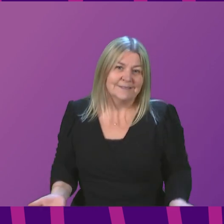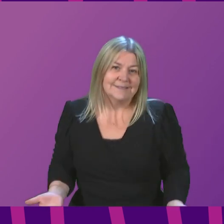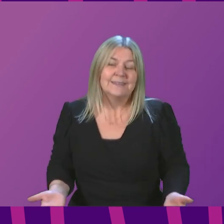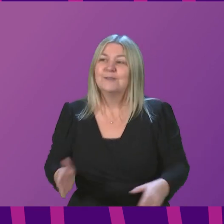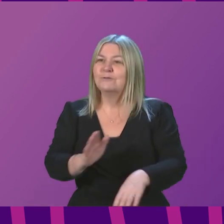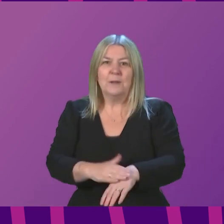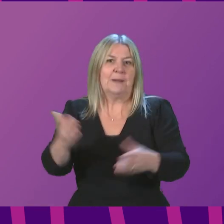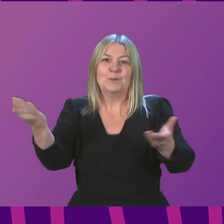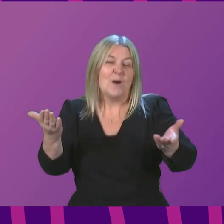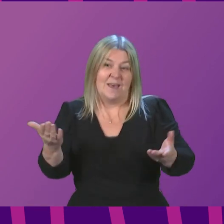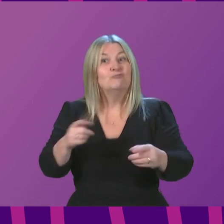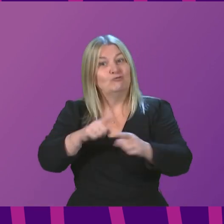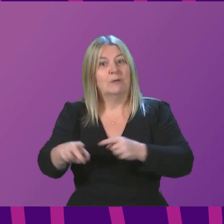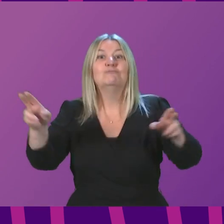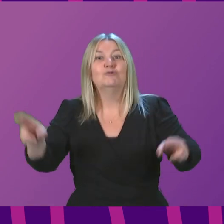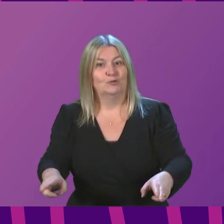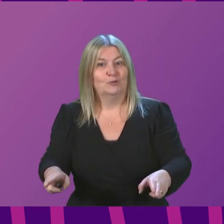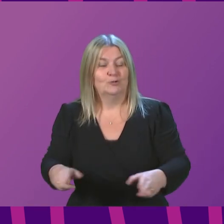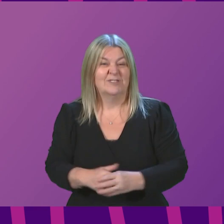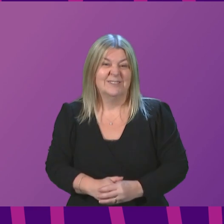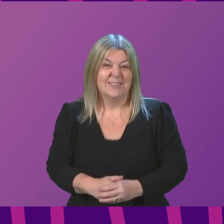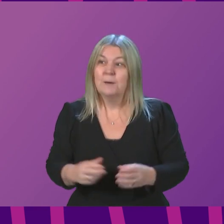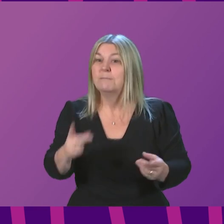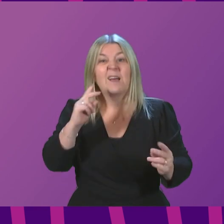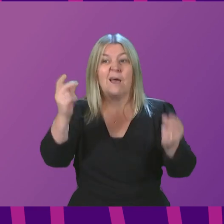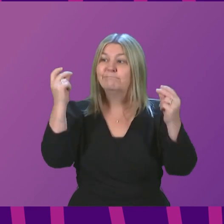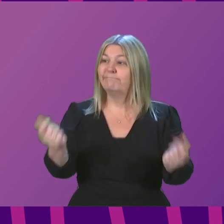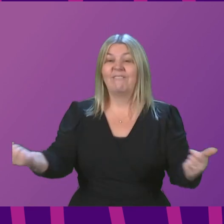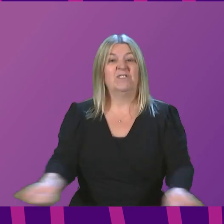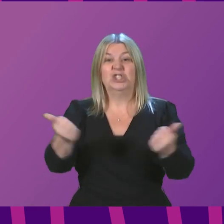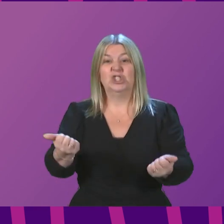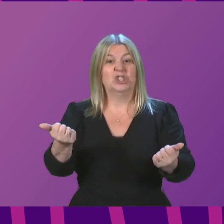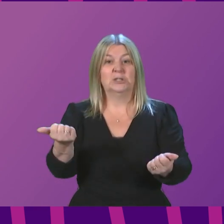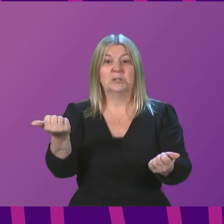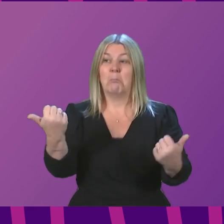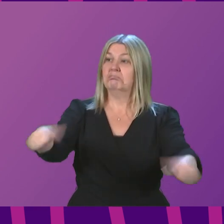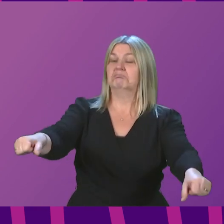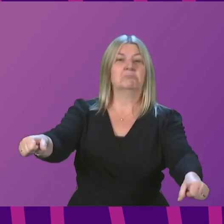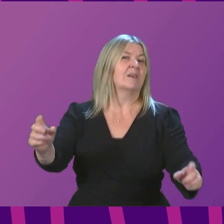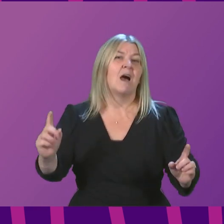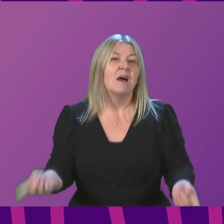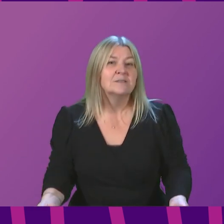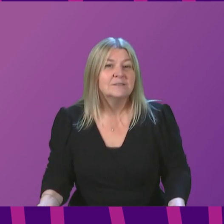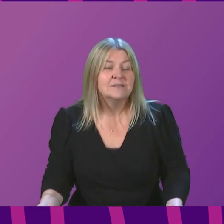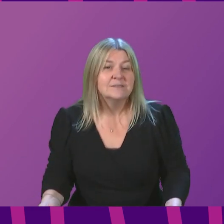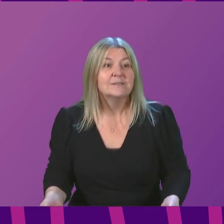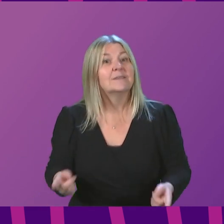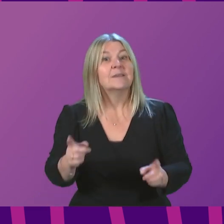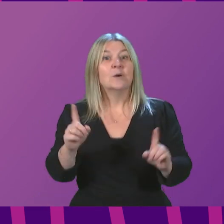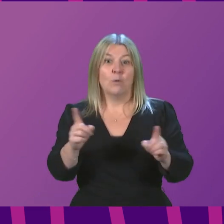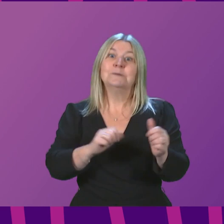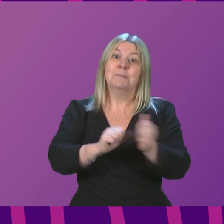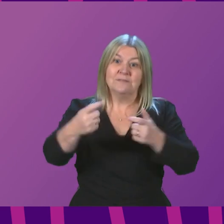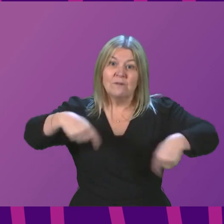the setting. There is no magic wand to wave to get ourselves out of that. The closest we have got to that is vaccination, which is why that